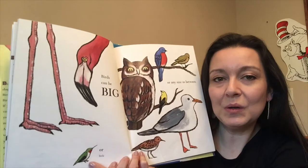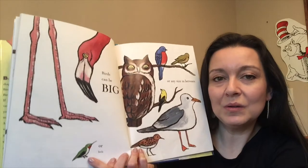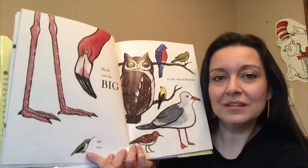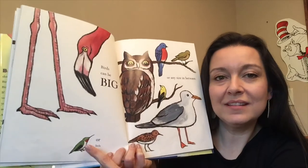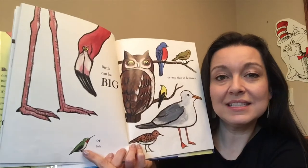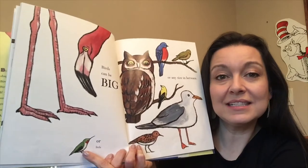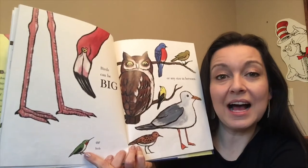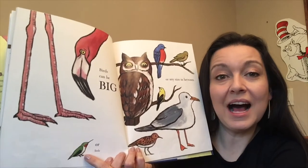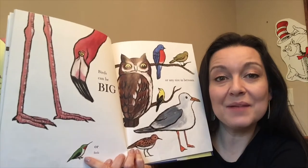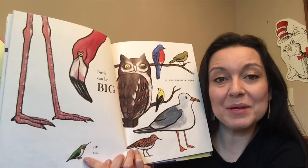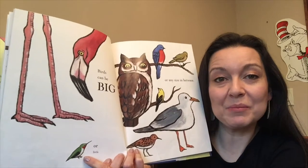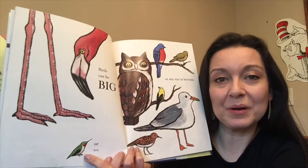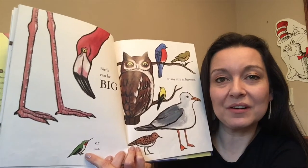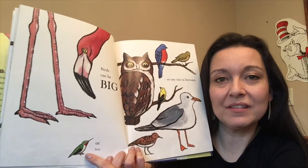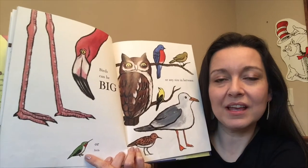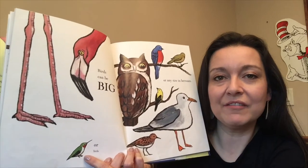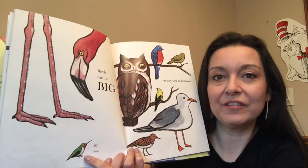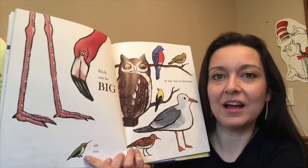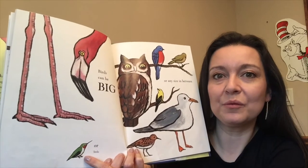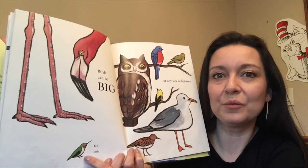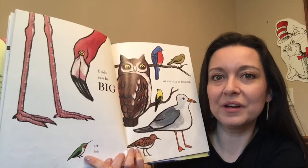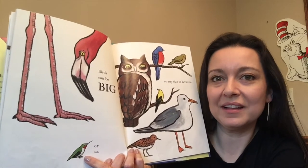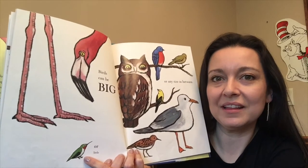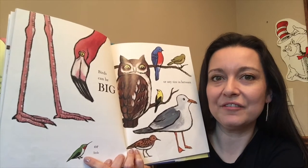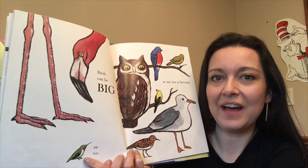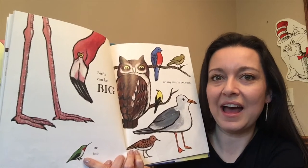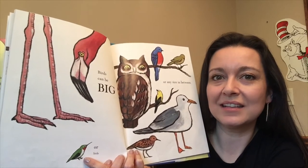this is a hummingbird they can fly really fast